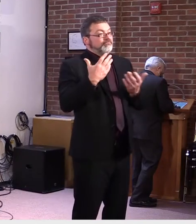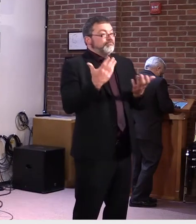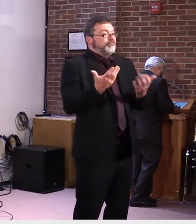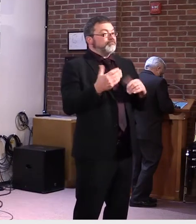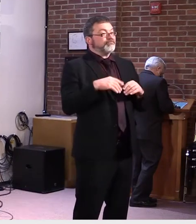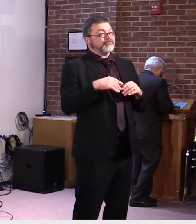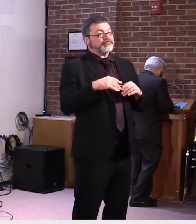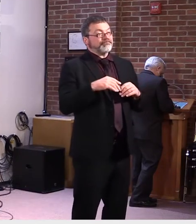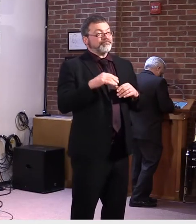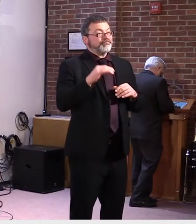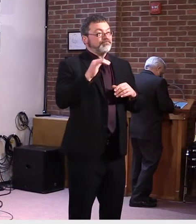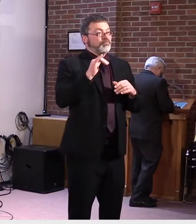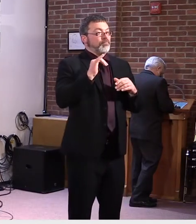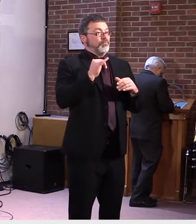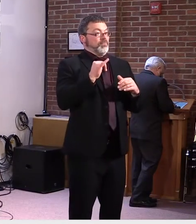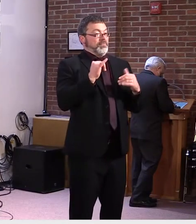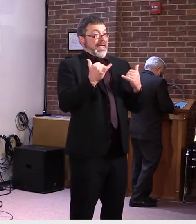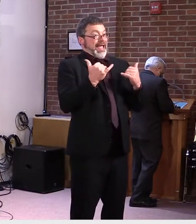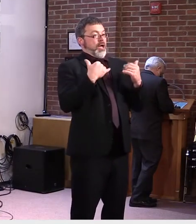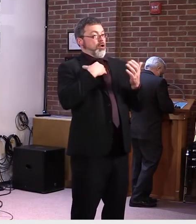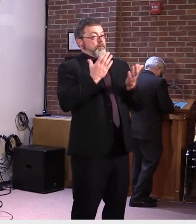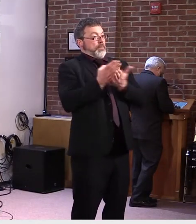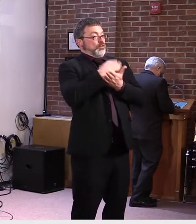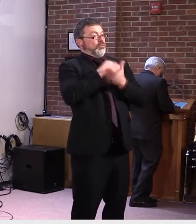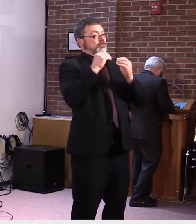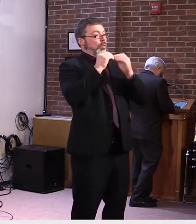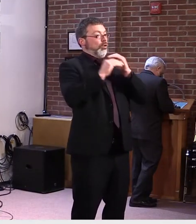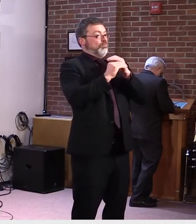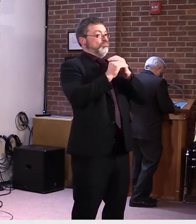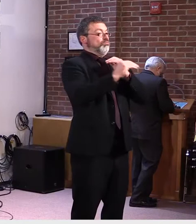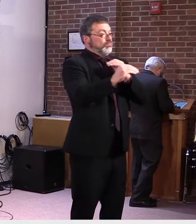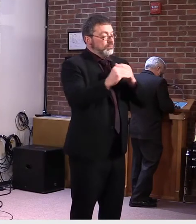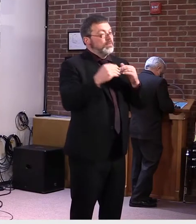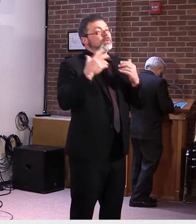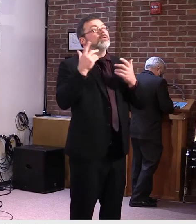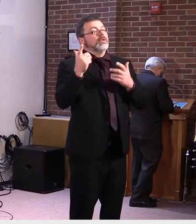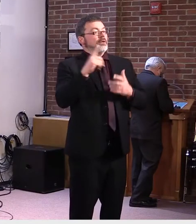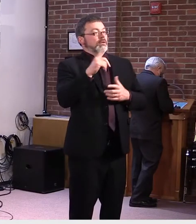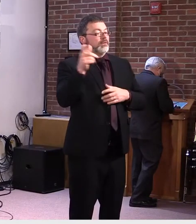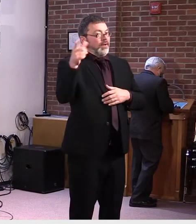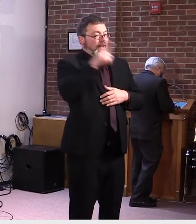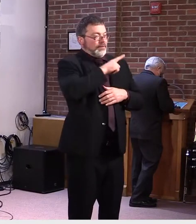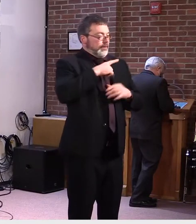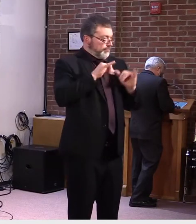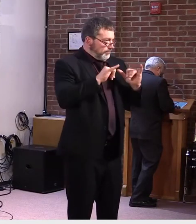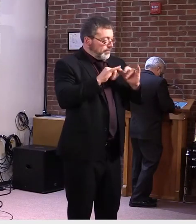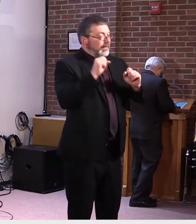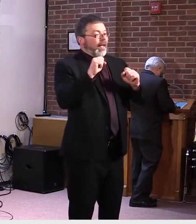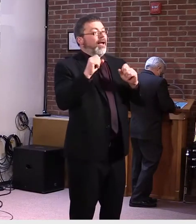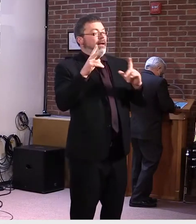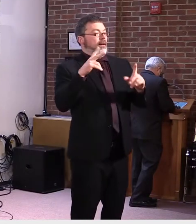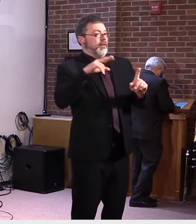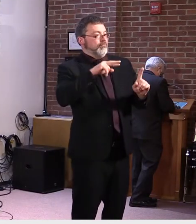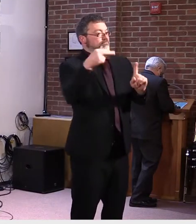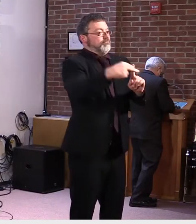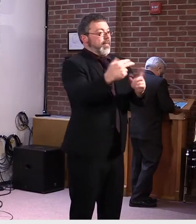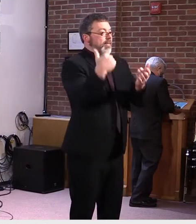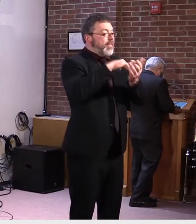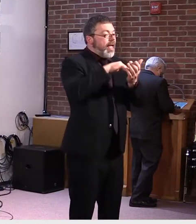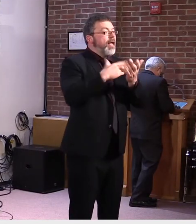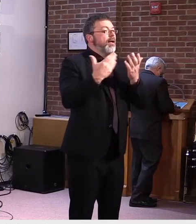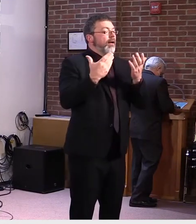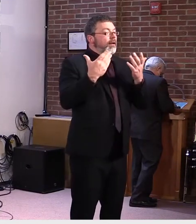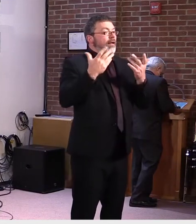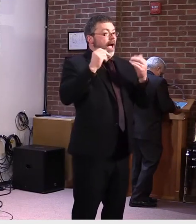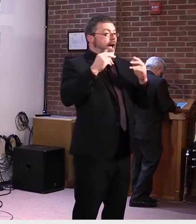that we want to make sure that we're welcoming, that we're clean, and, and, um, and we open up the doors to, uh, to those who are traveling in, the tourists and so